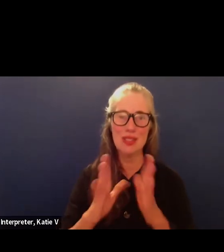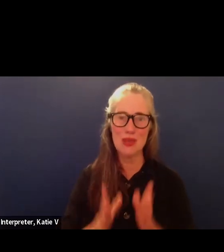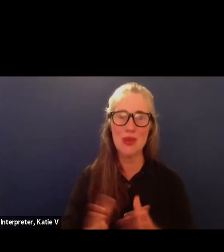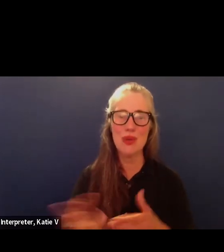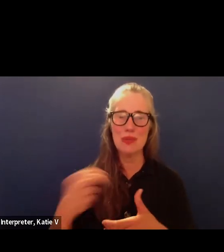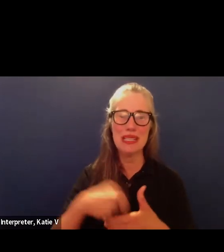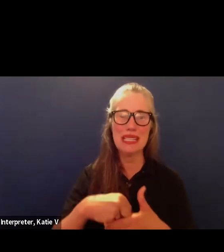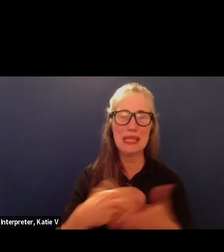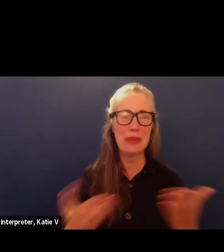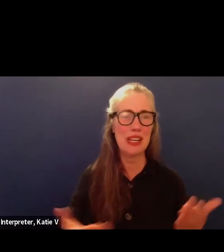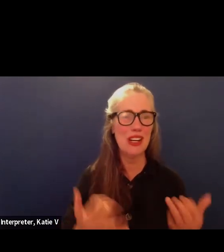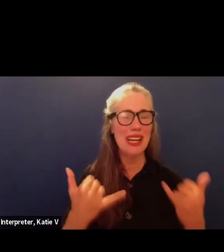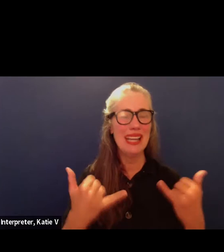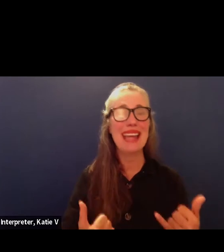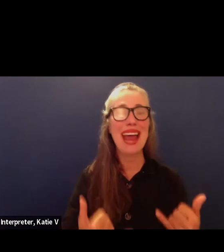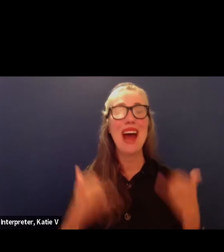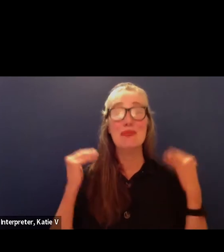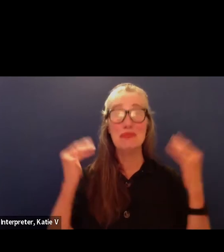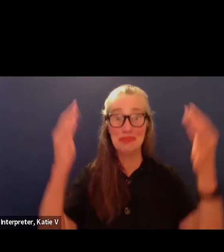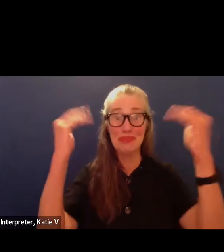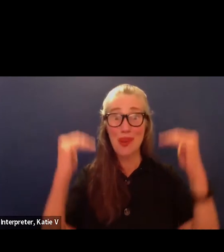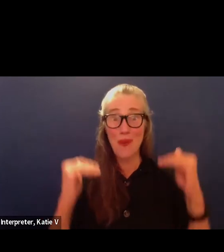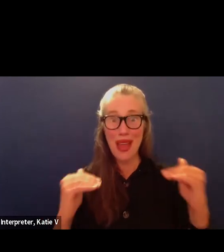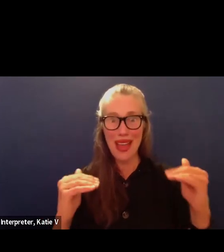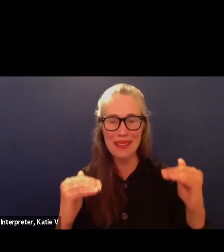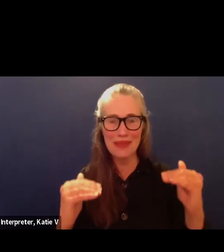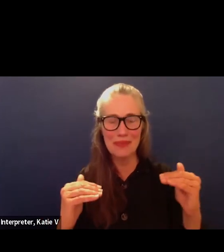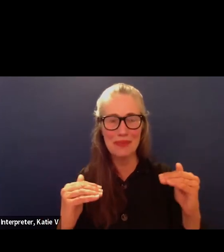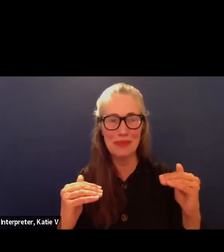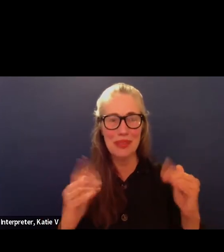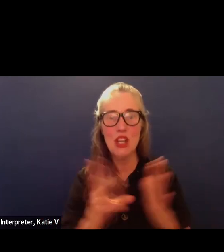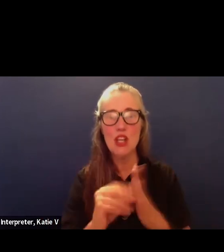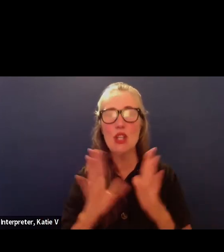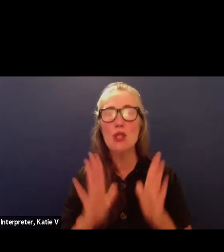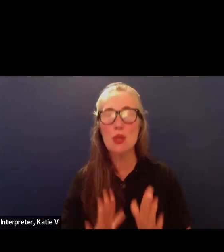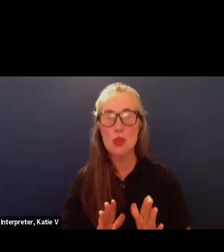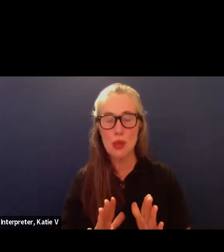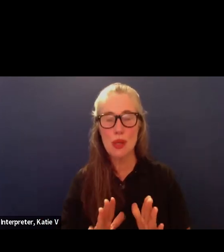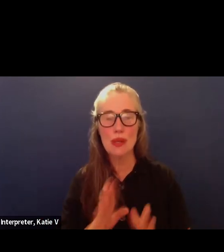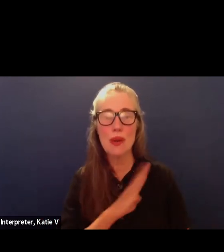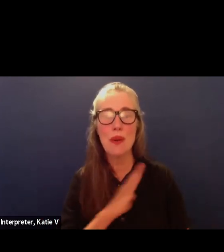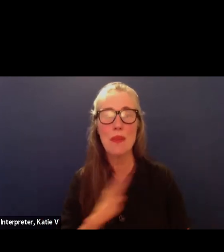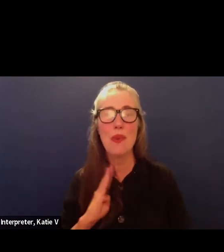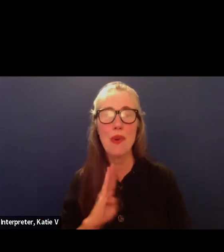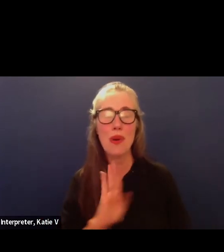i would like to go ahead and move to a student board comment